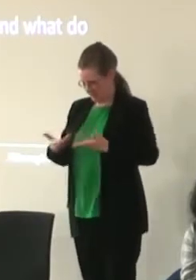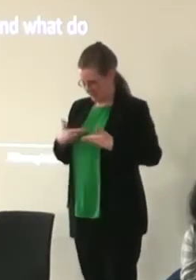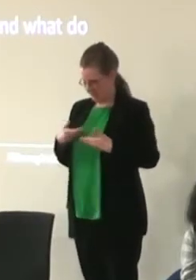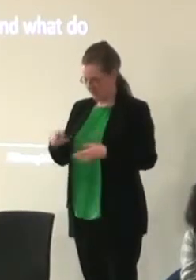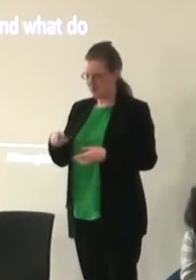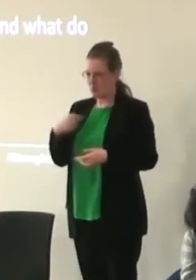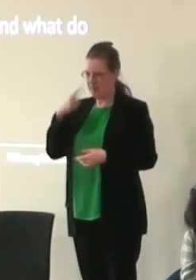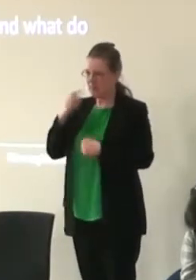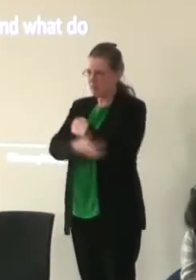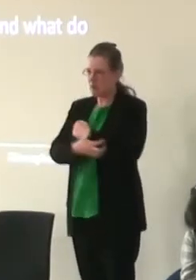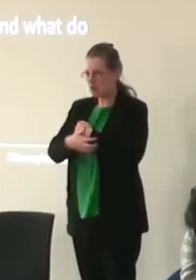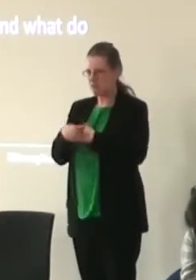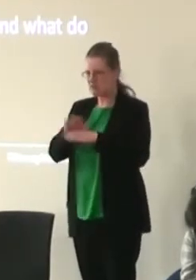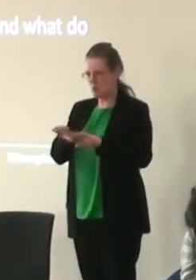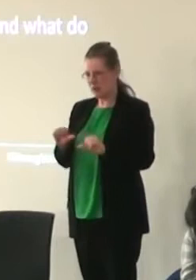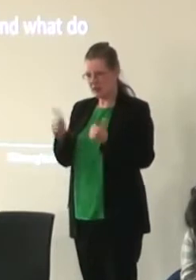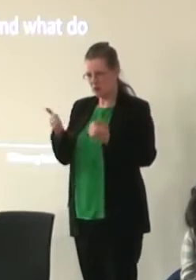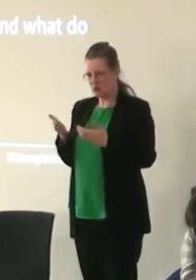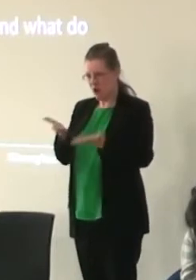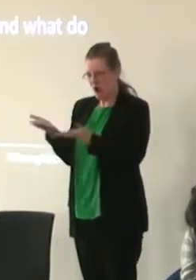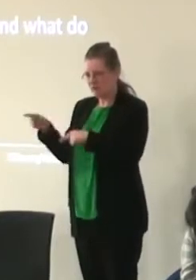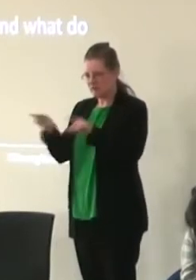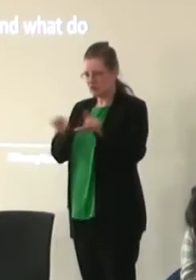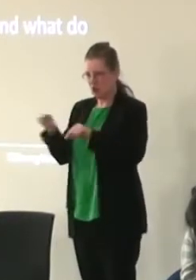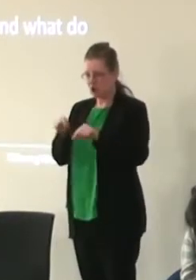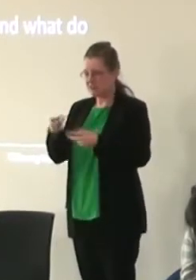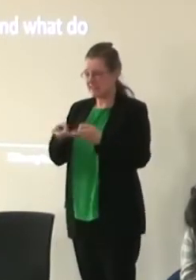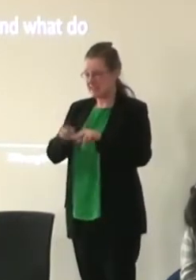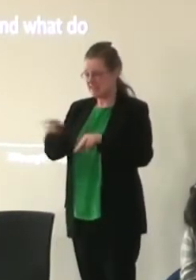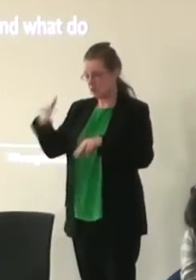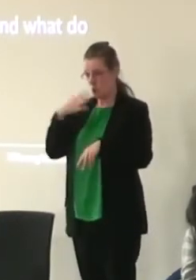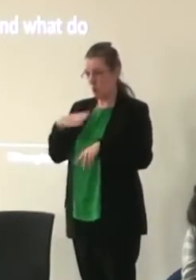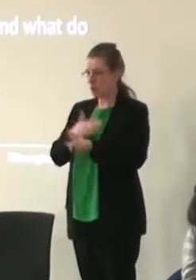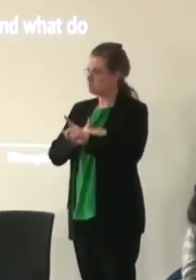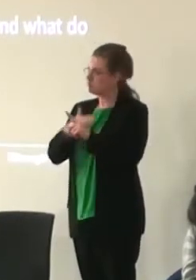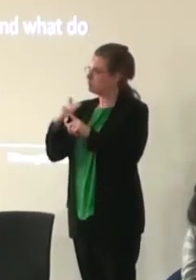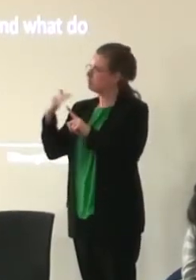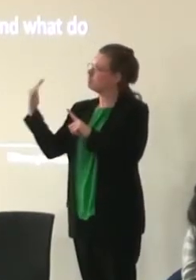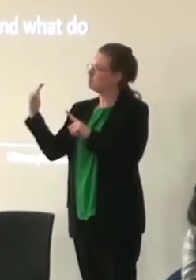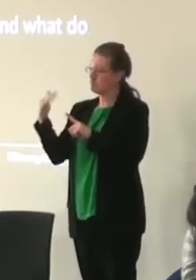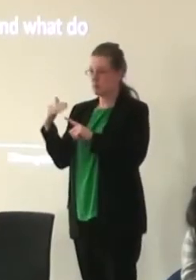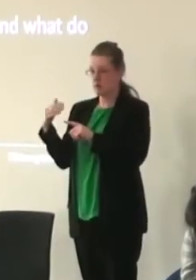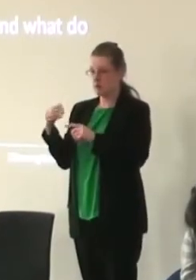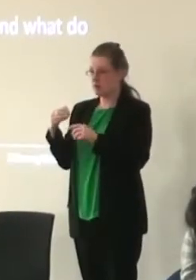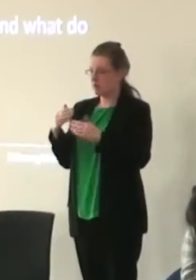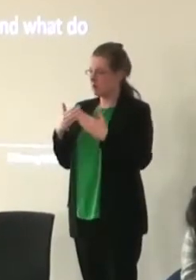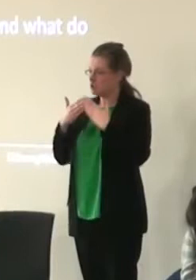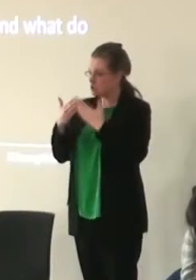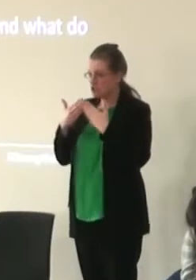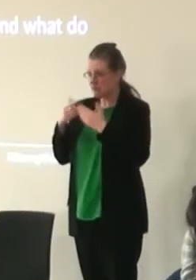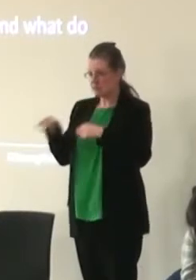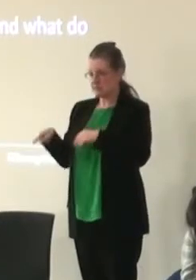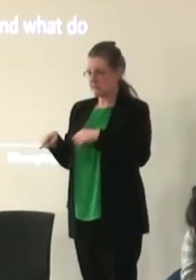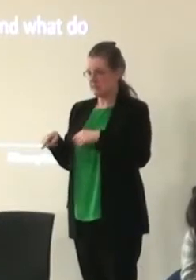forms that often you know if you want to reach the higher echelons and go to study in a conservatoire